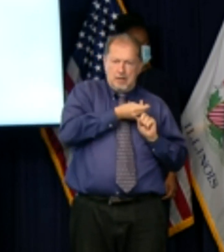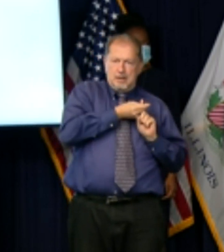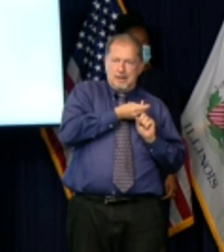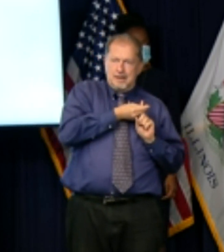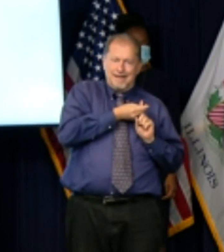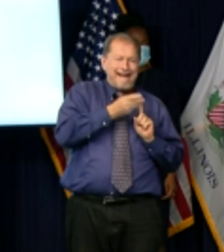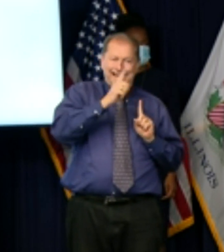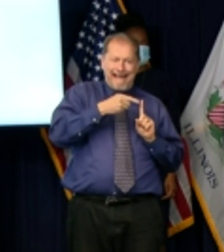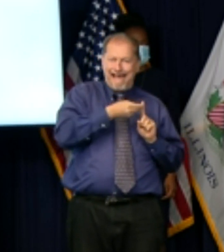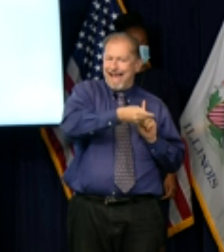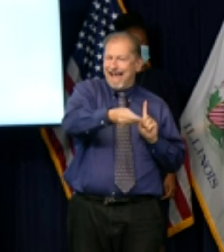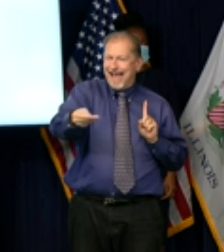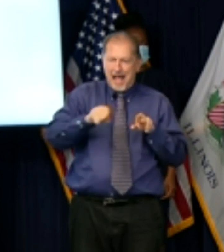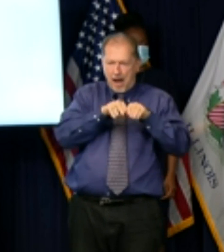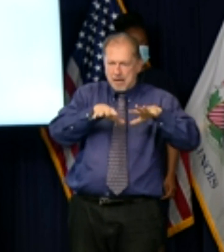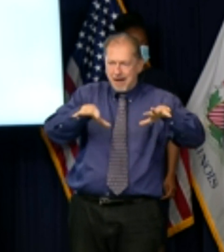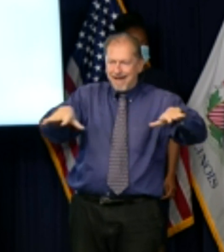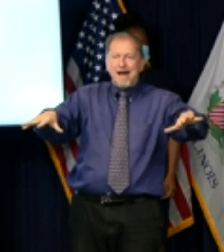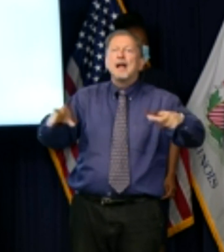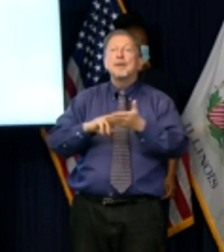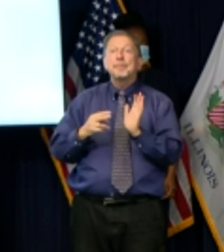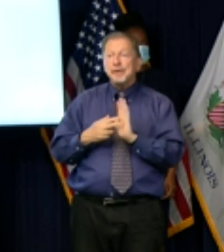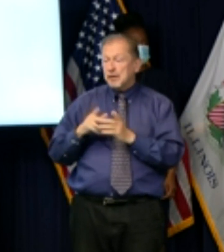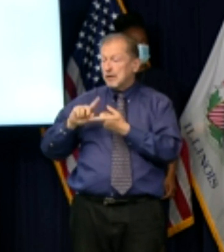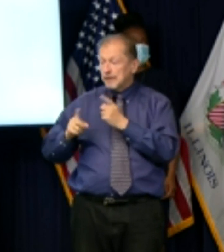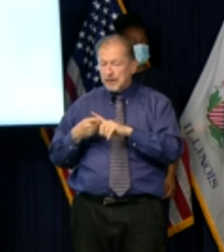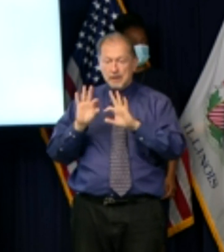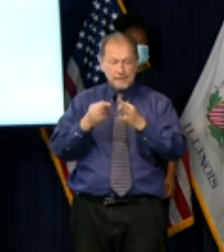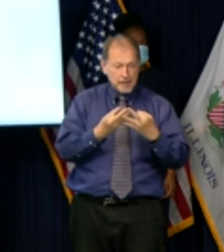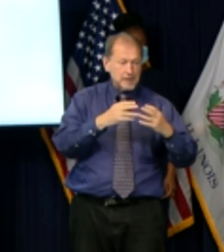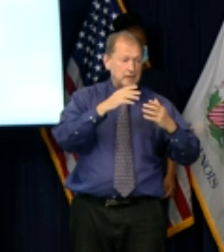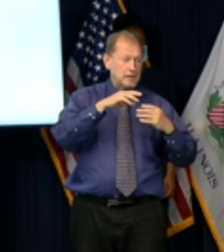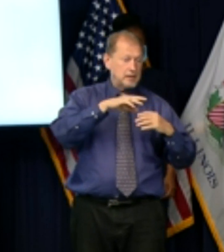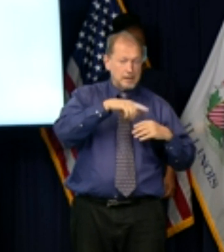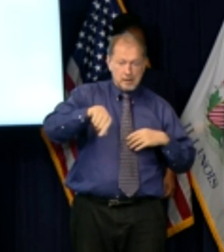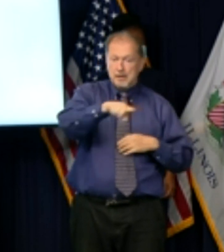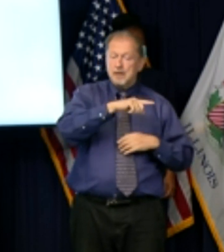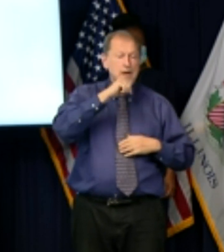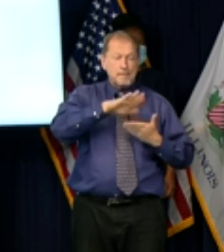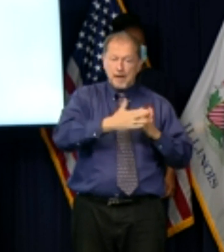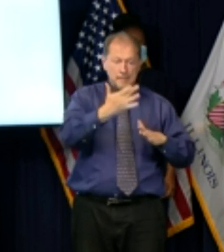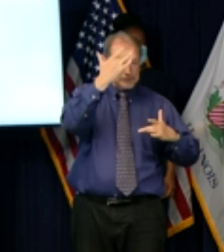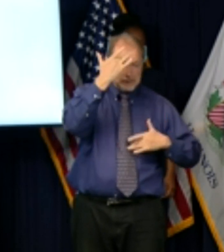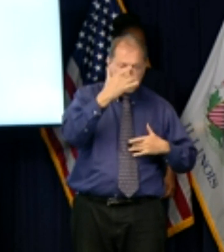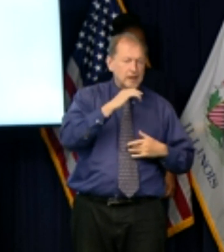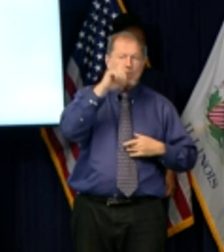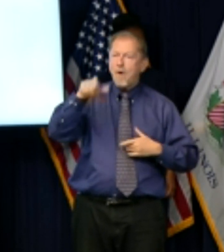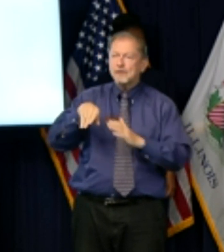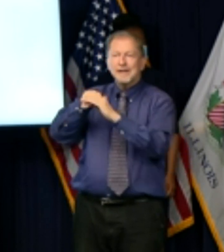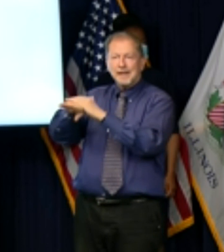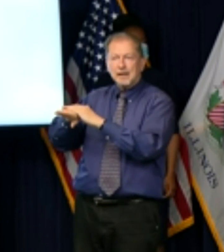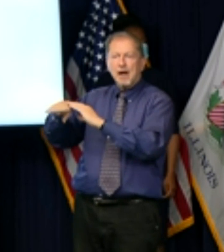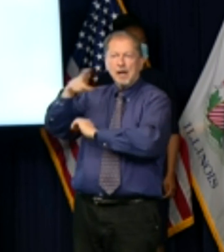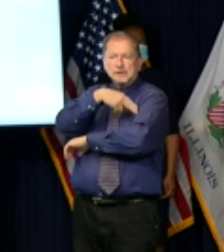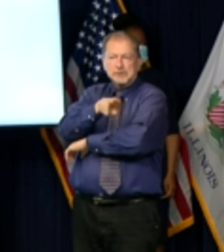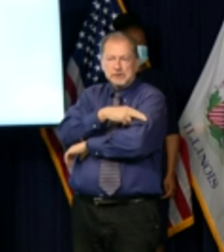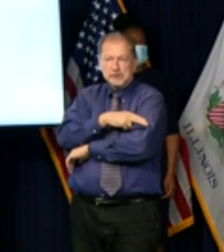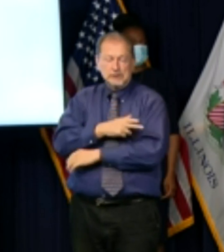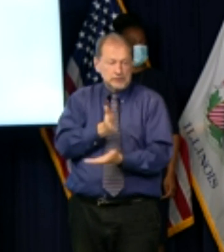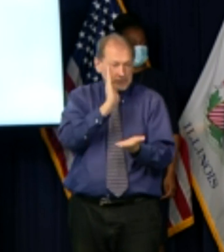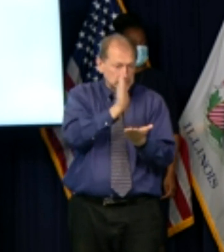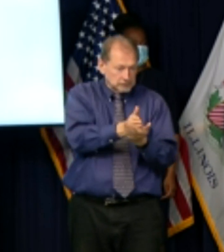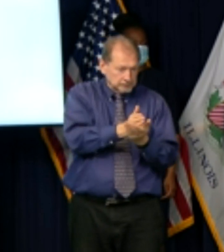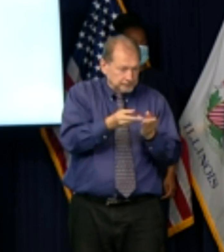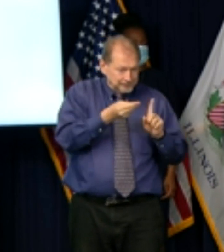sick and then needing hospitalization this in turn will also reduce the stress on our health care systems